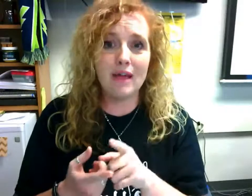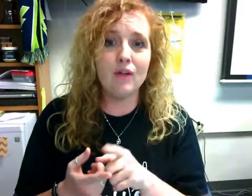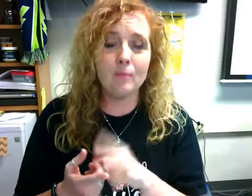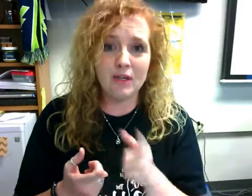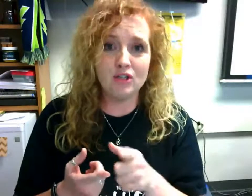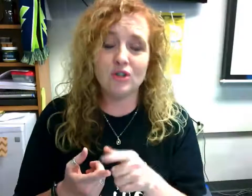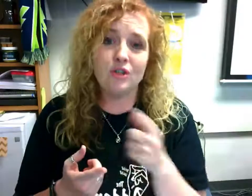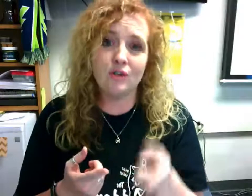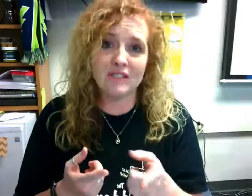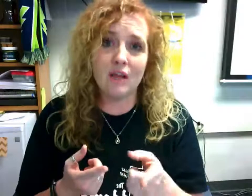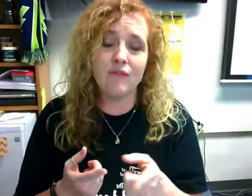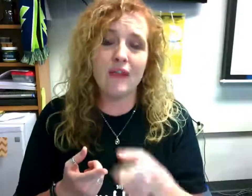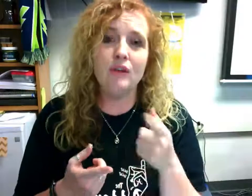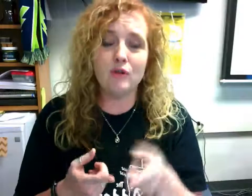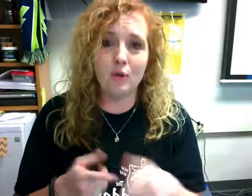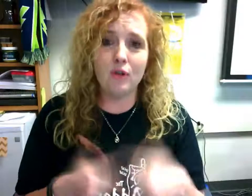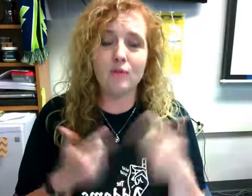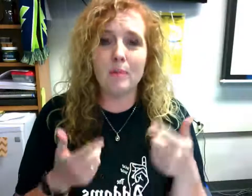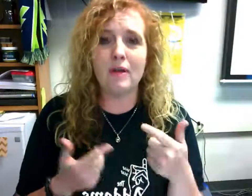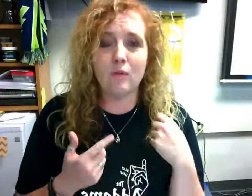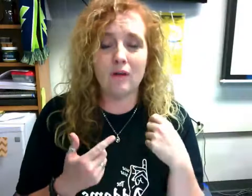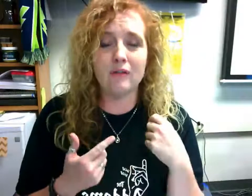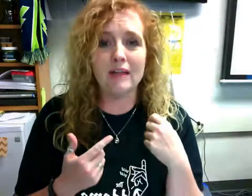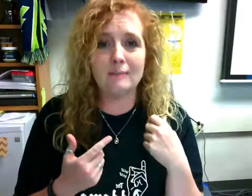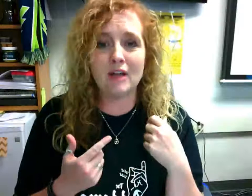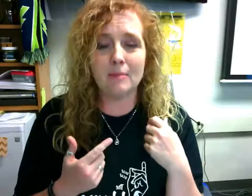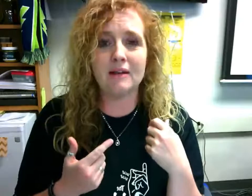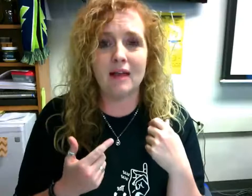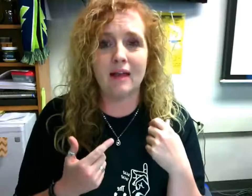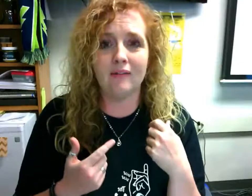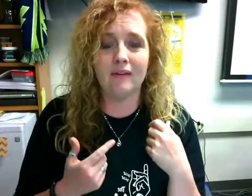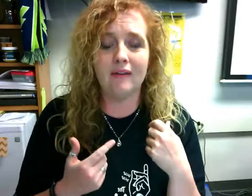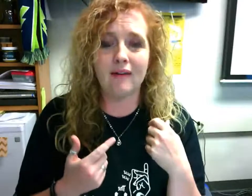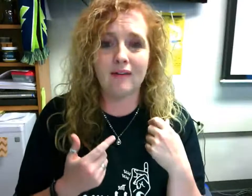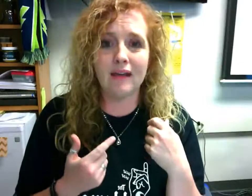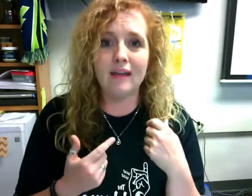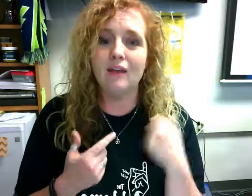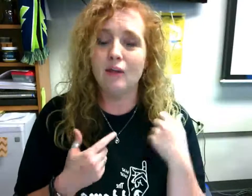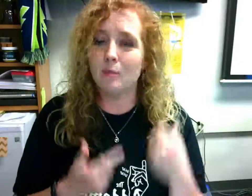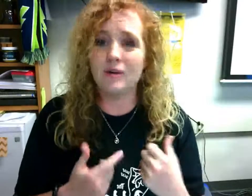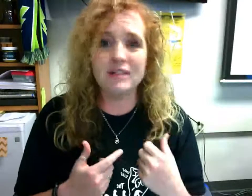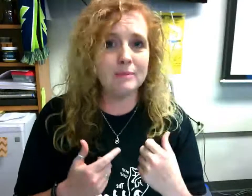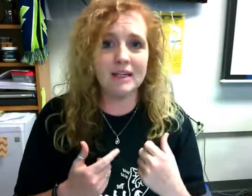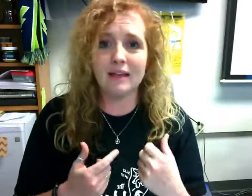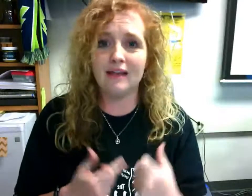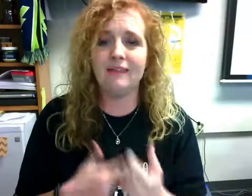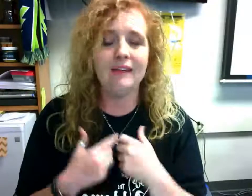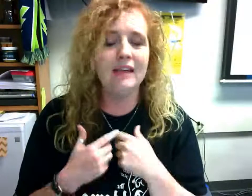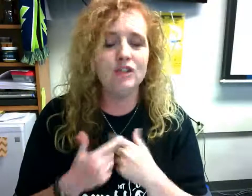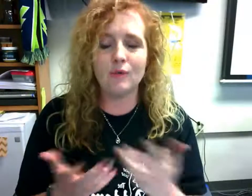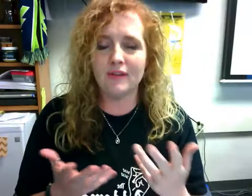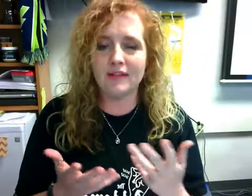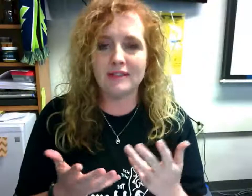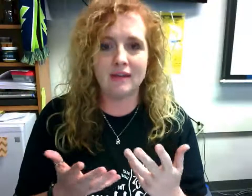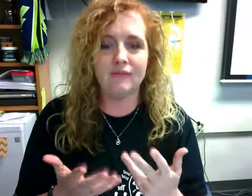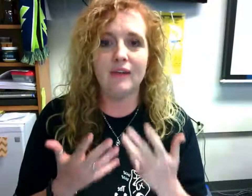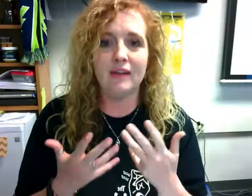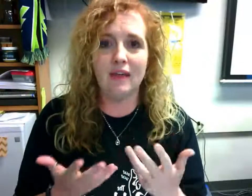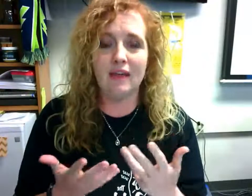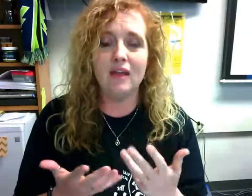your uh i second that emotion pick 12 of the 14 pictures and uh